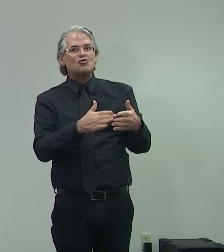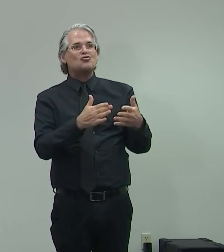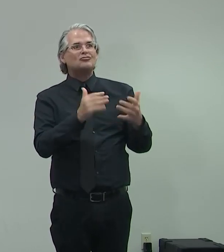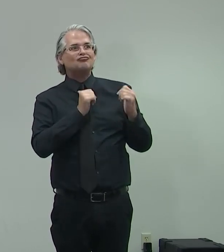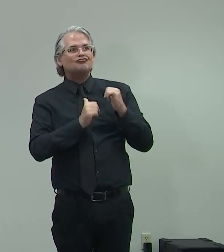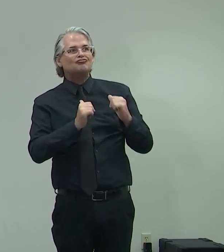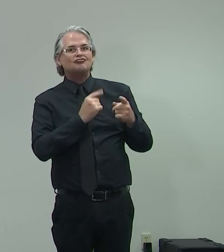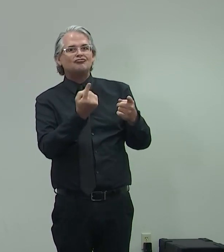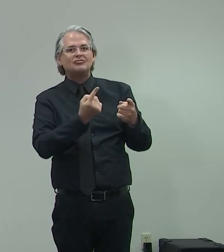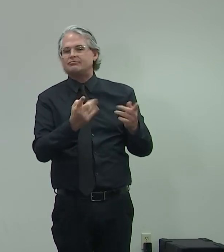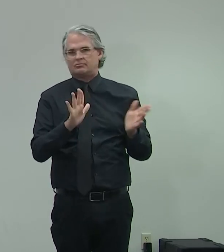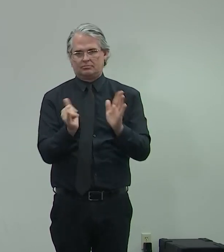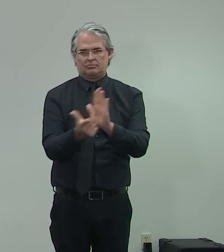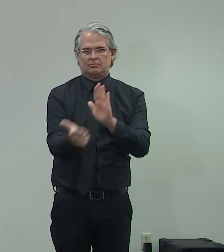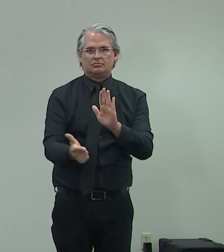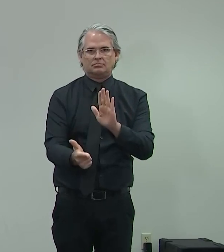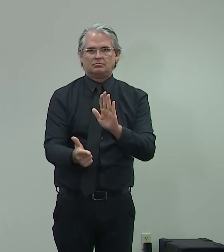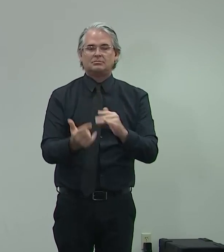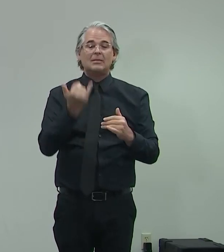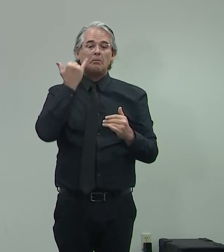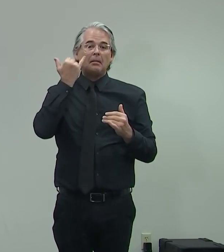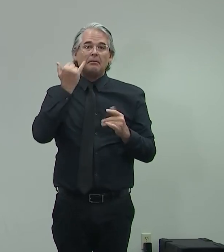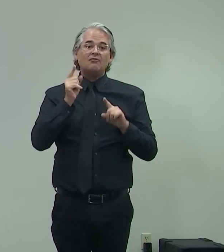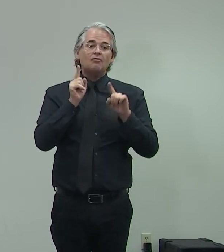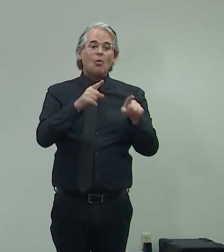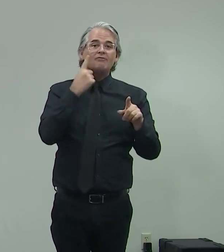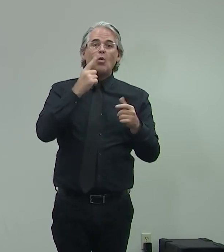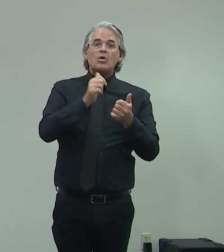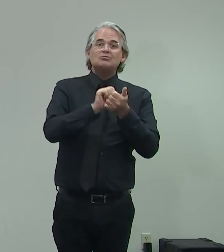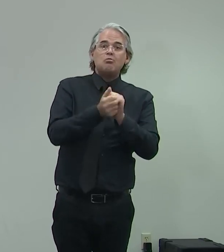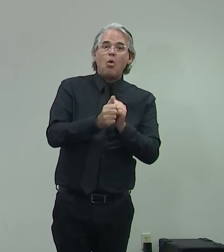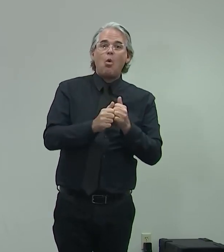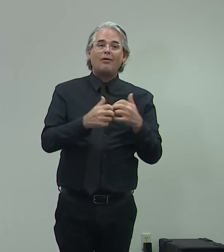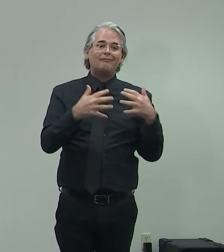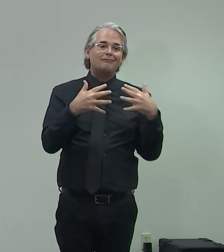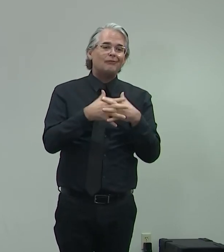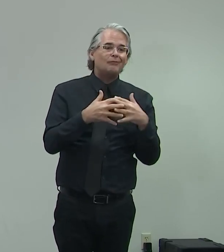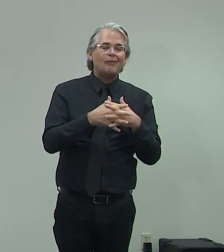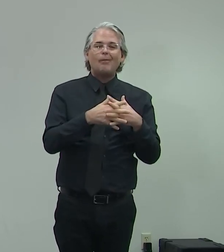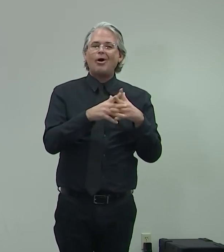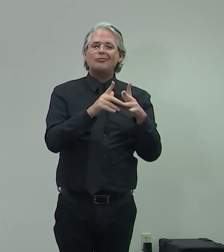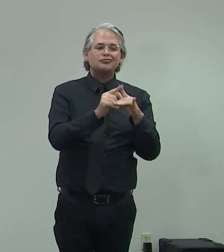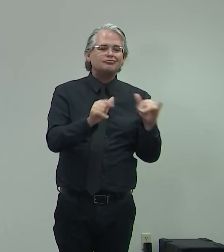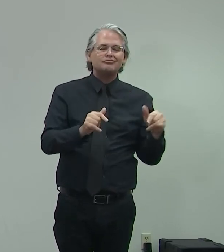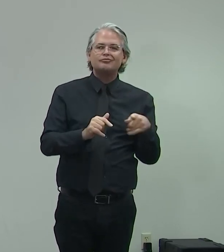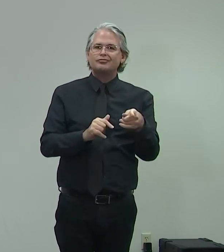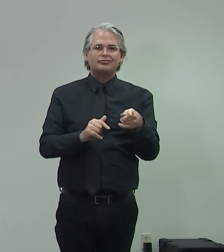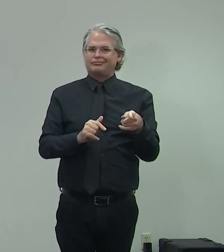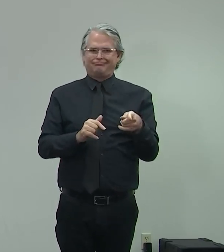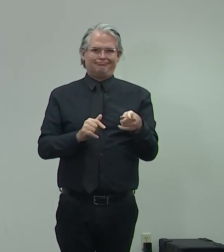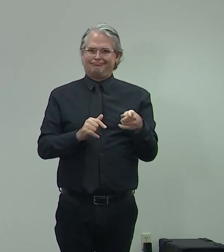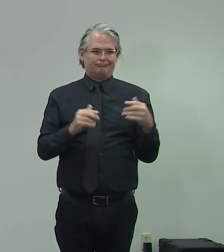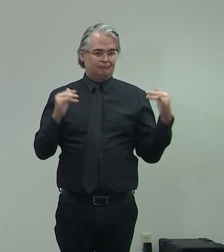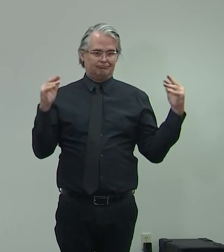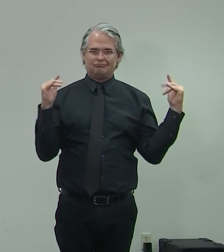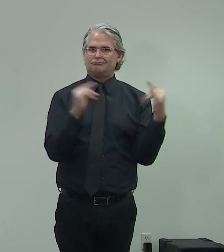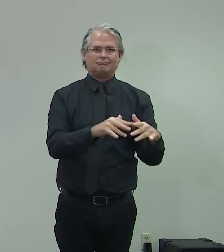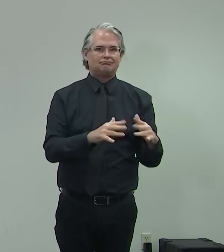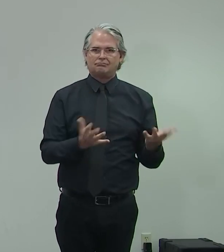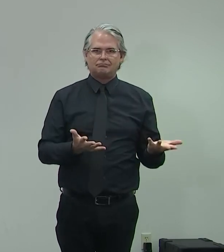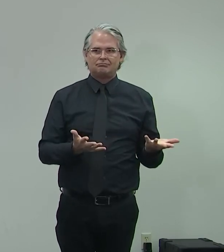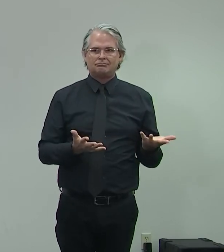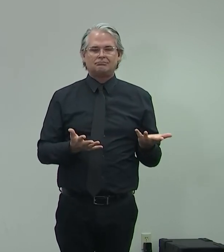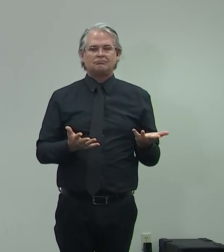Raiders or, you know, where that might be, that's not something we're doing. We're not having concerts that people are going to come in where you pay to go in.